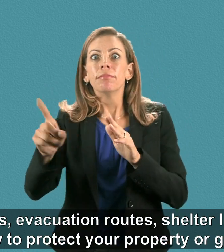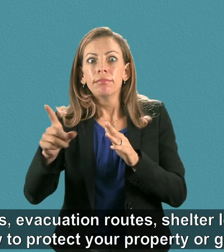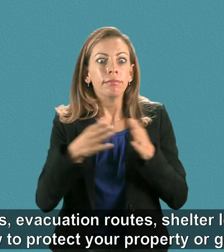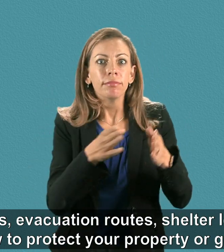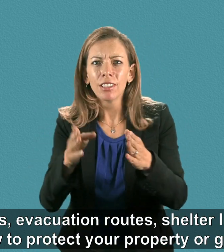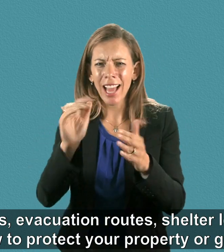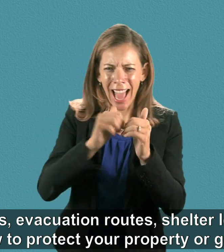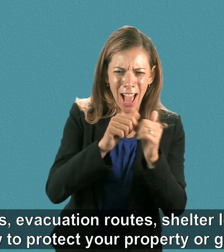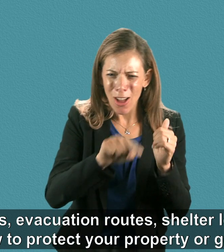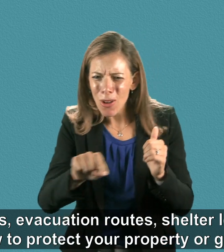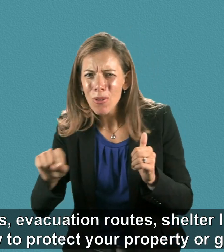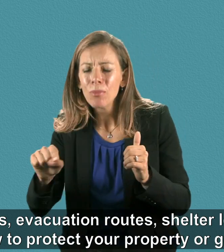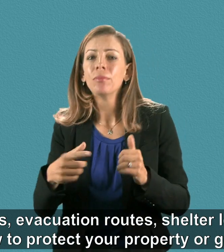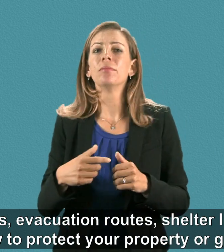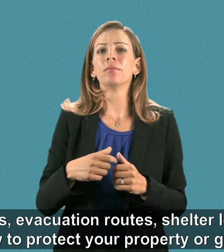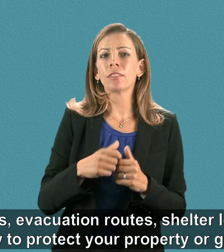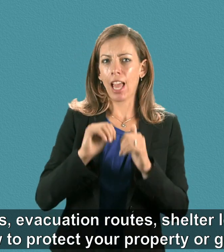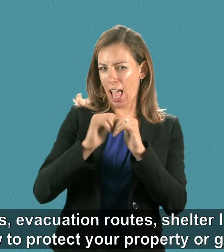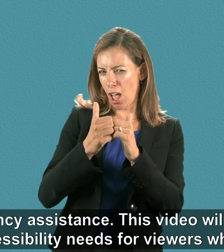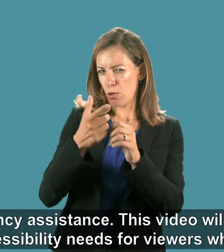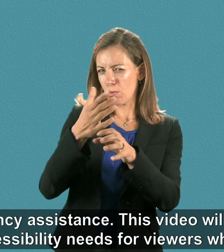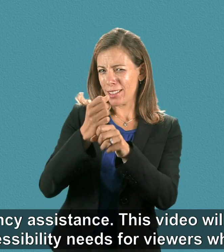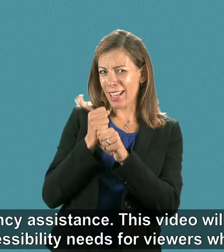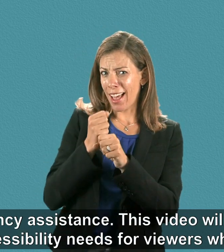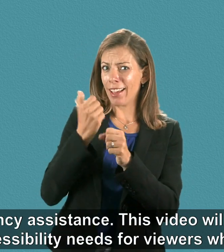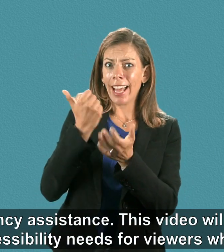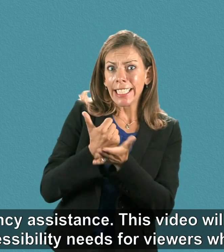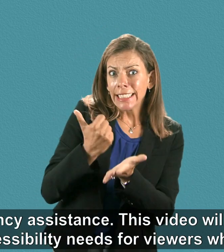how to protect your property or get emergency assistance.